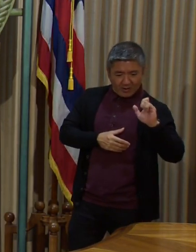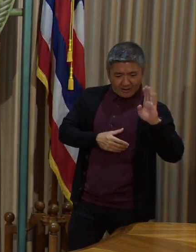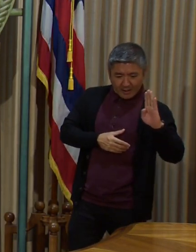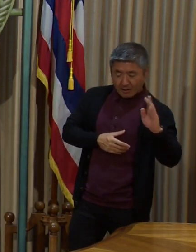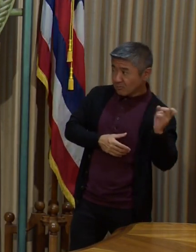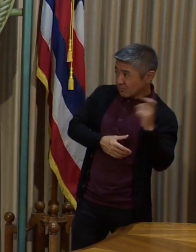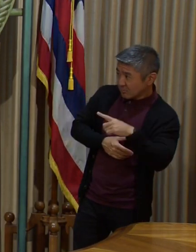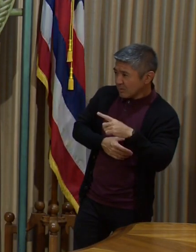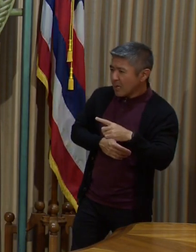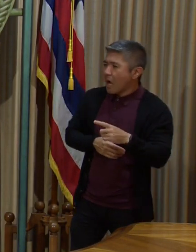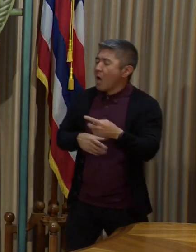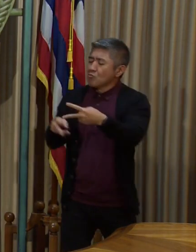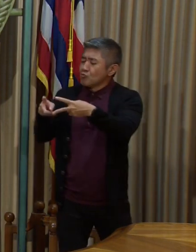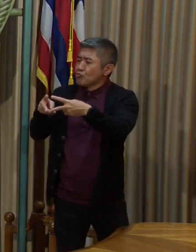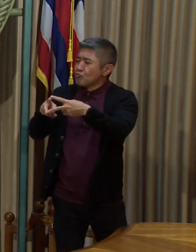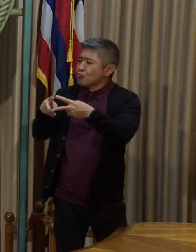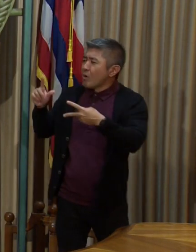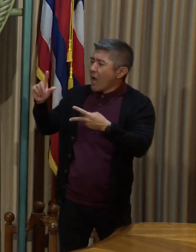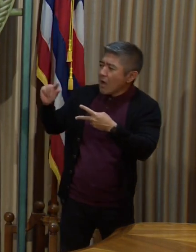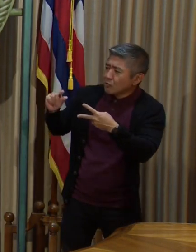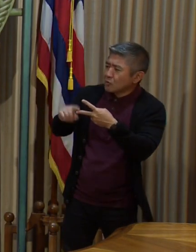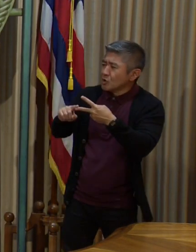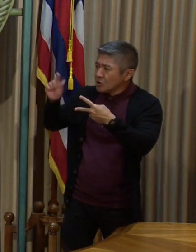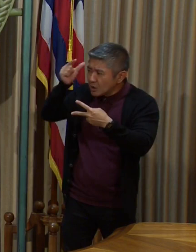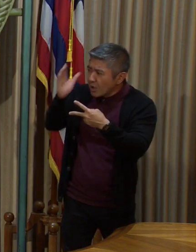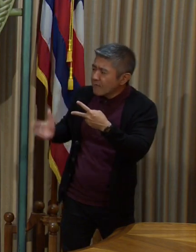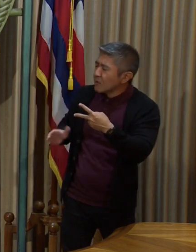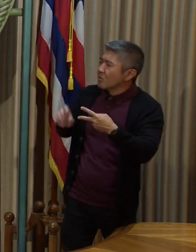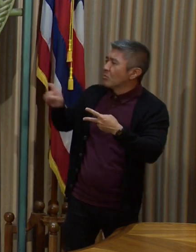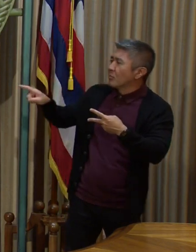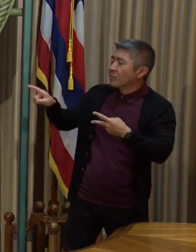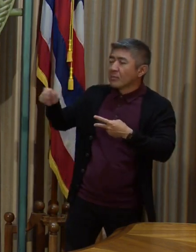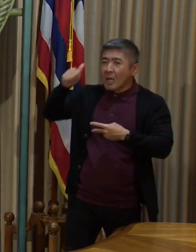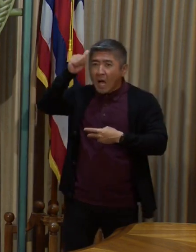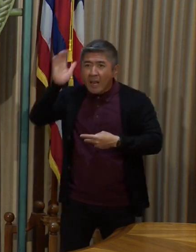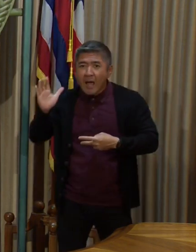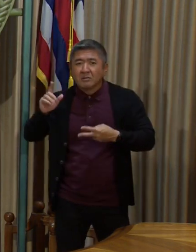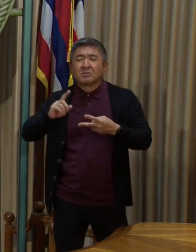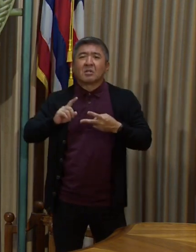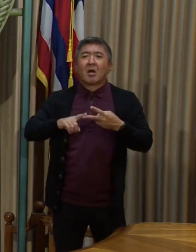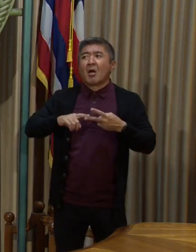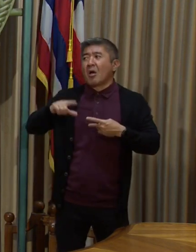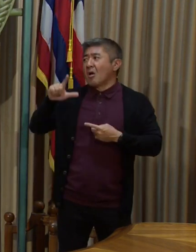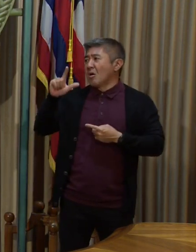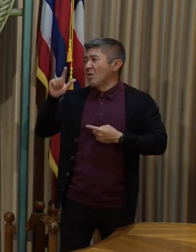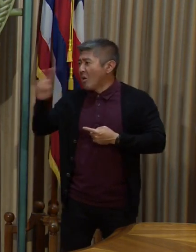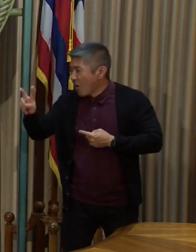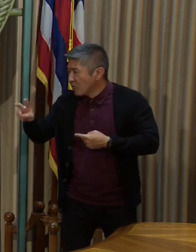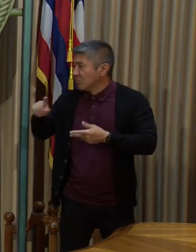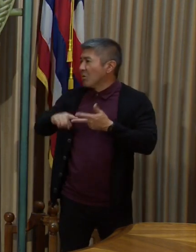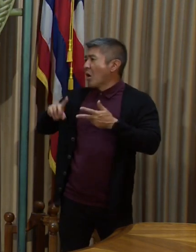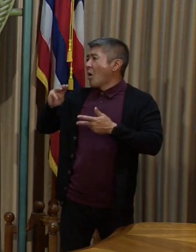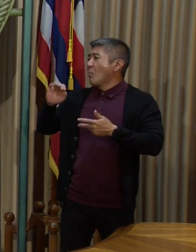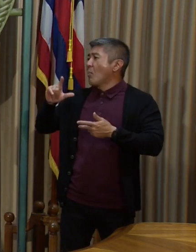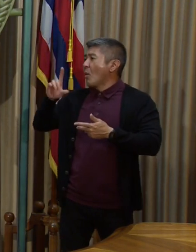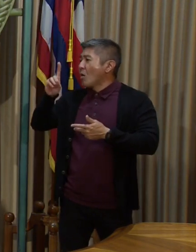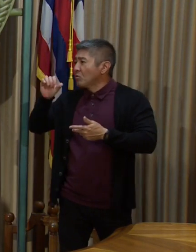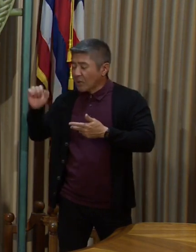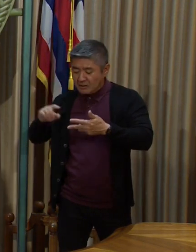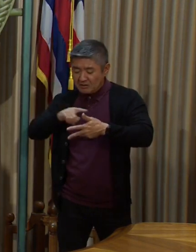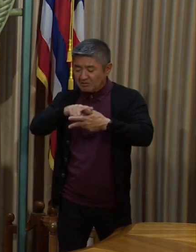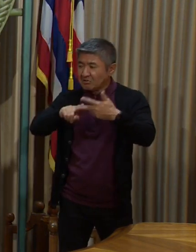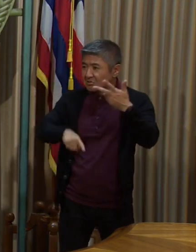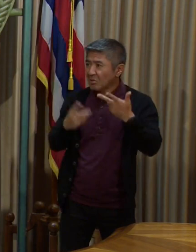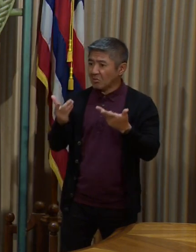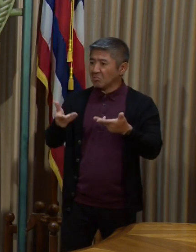do, for either LG or the governor. Some places like Alaska, Vegas, the Maldives are offering vaccines to travelers